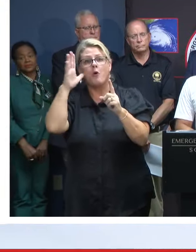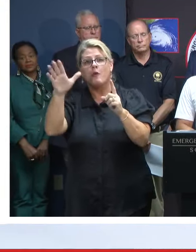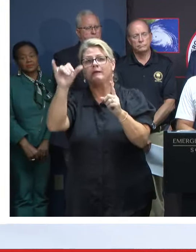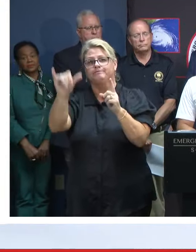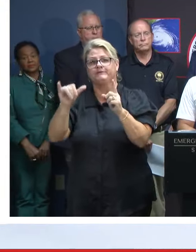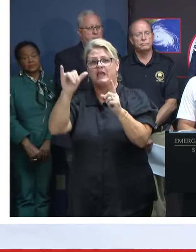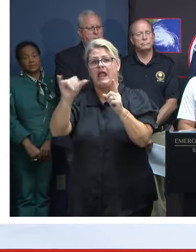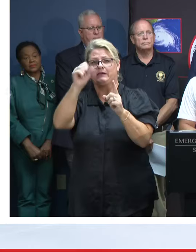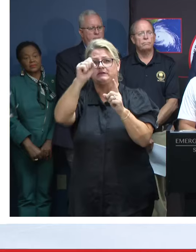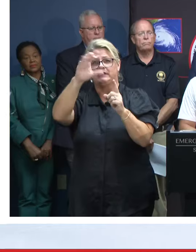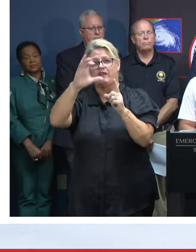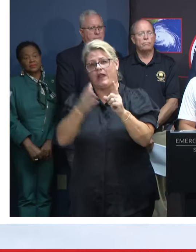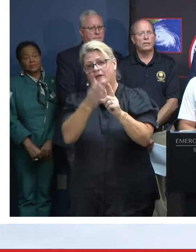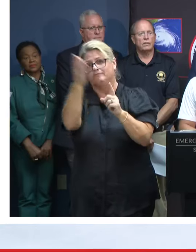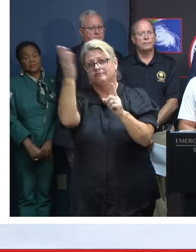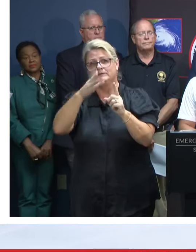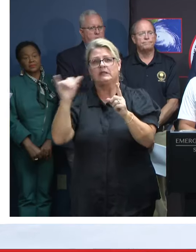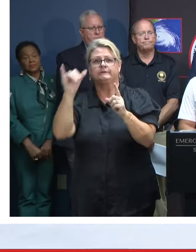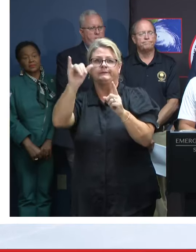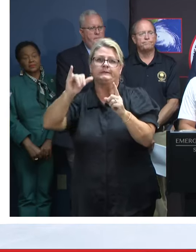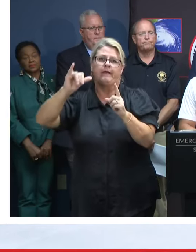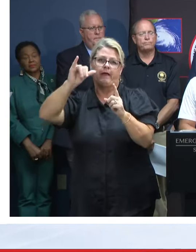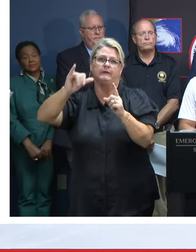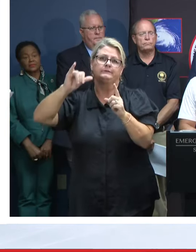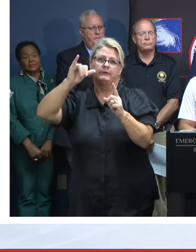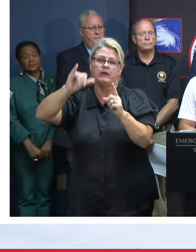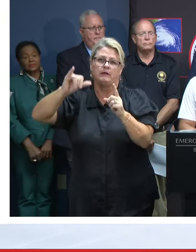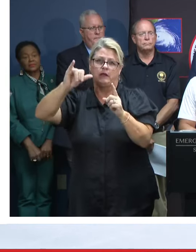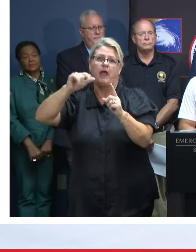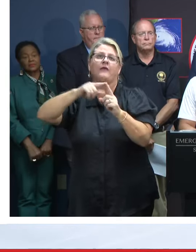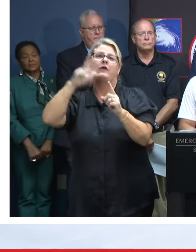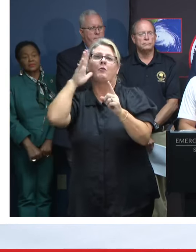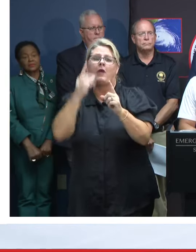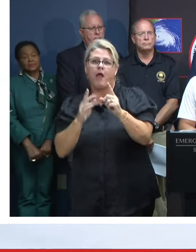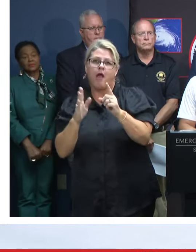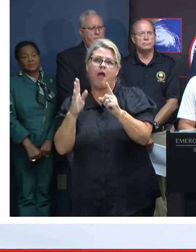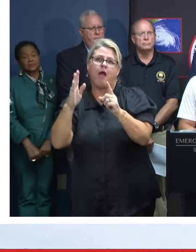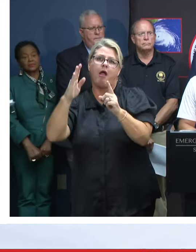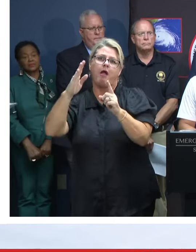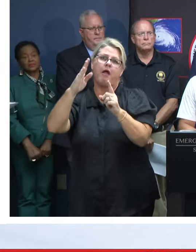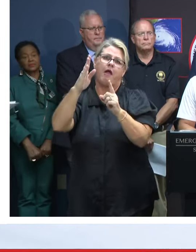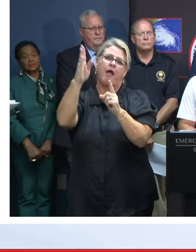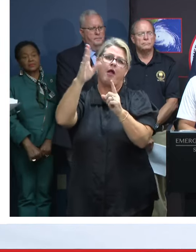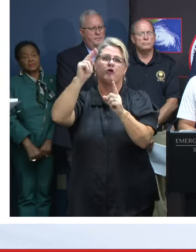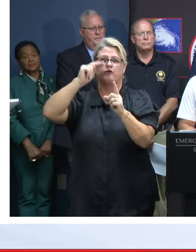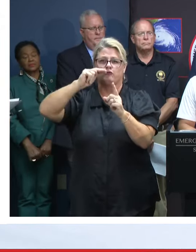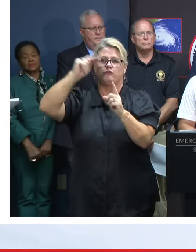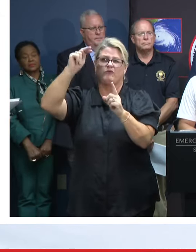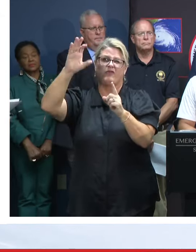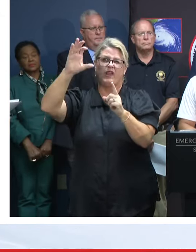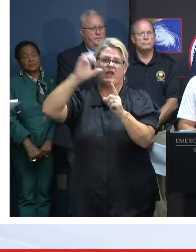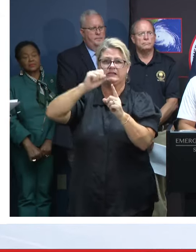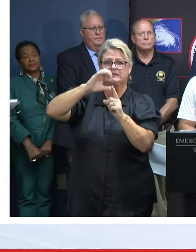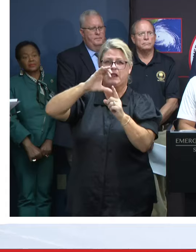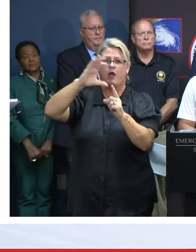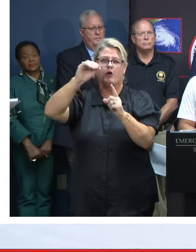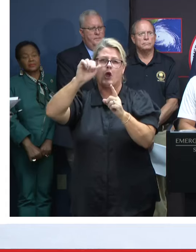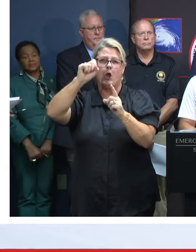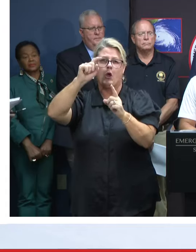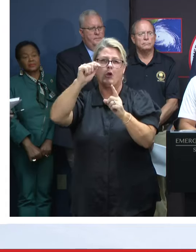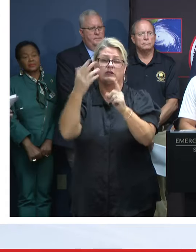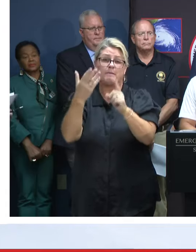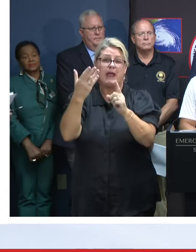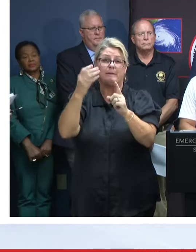for much of the midweek period before possibly moving back onshore somewhere along the northern South Carolina coast or possibly even the